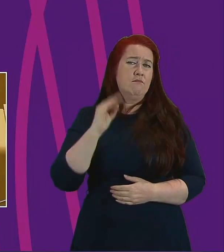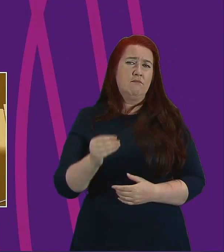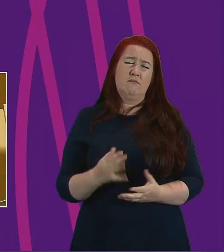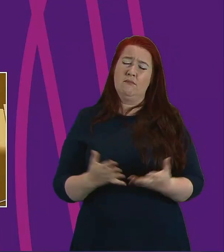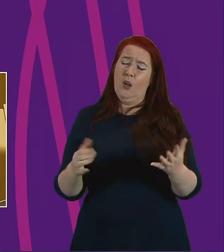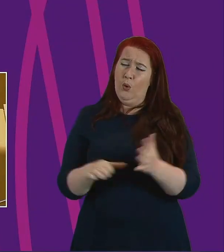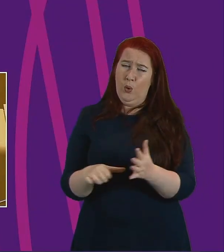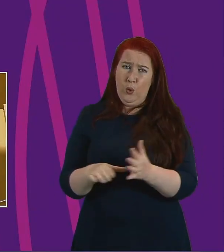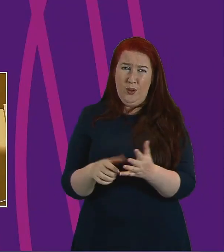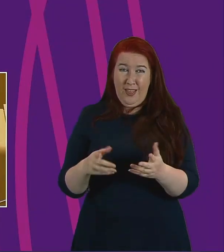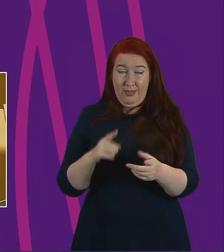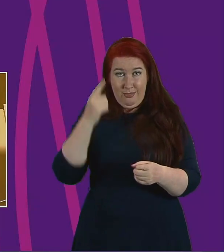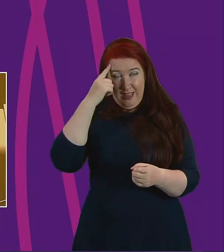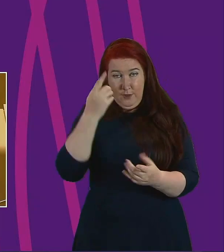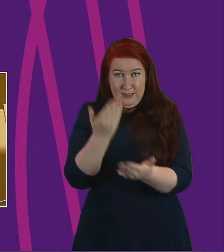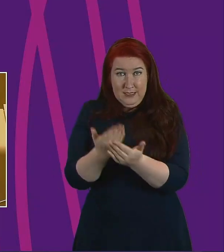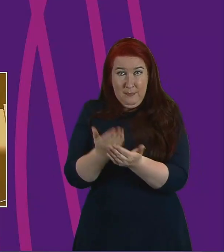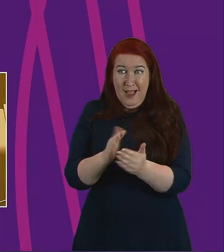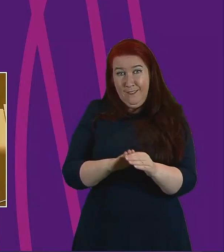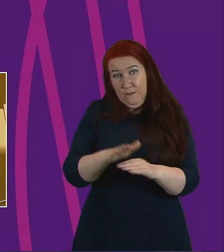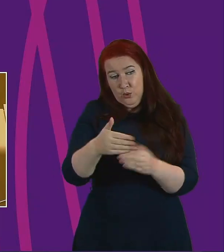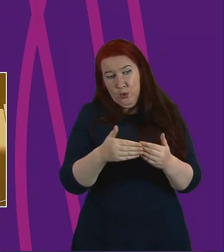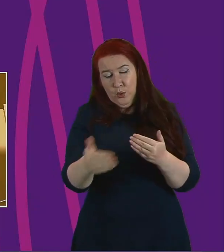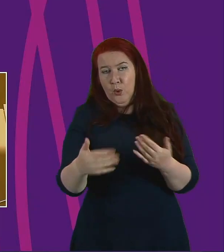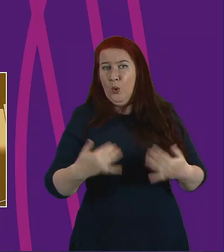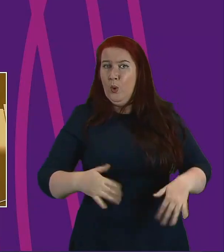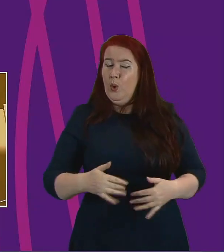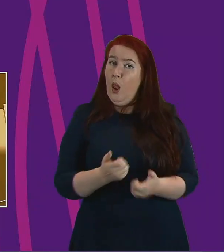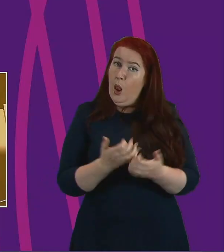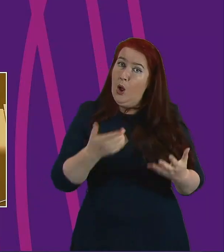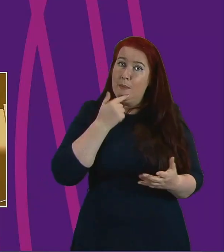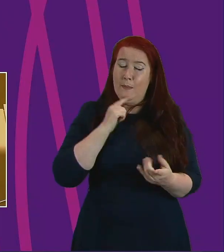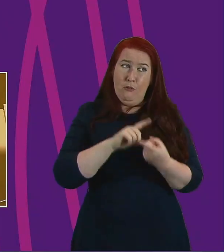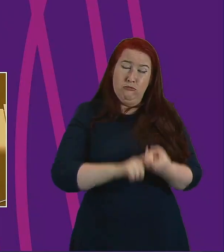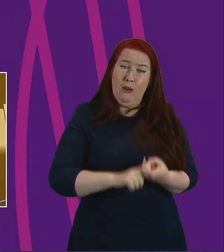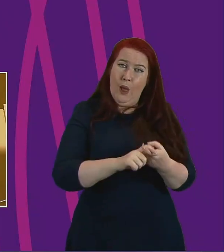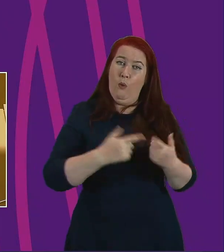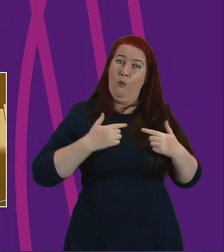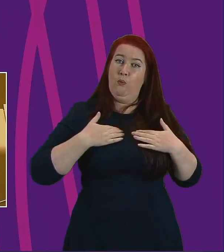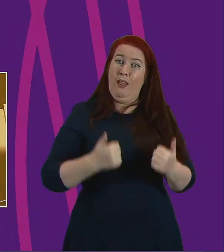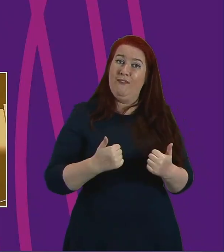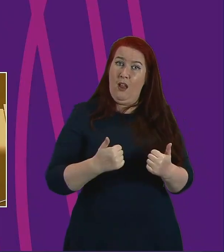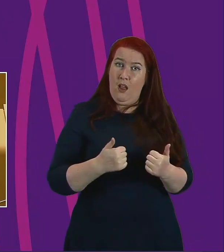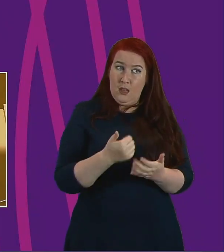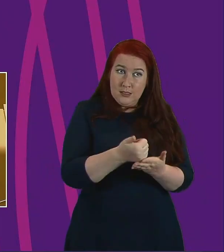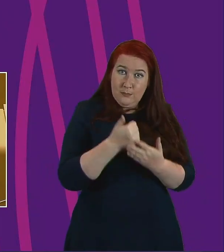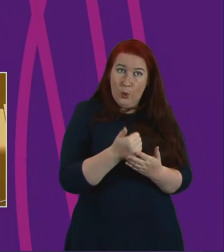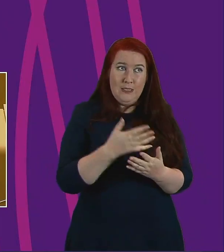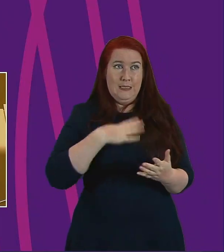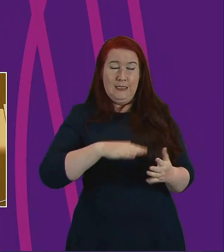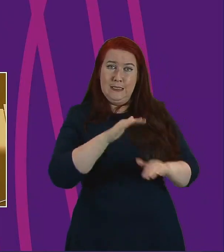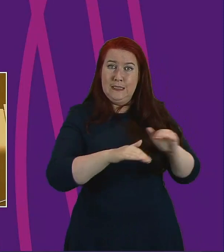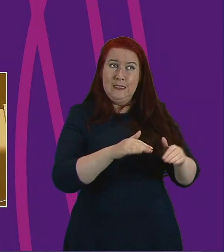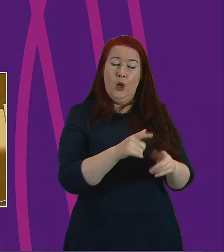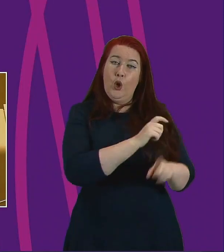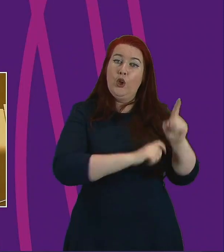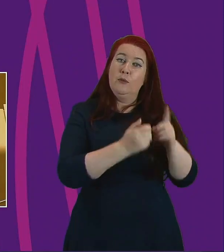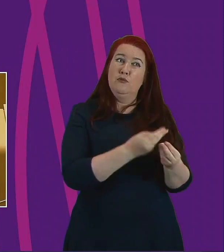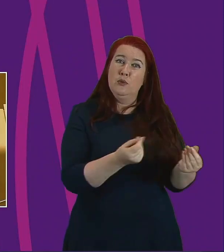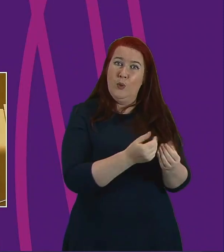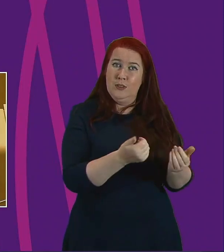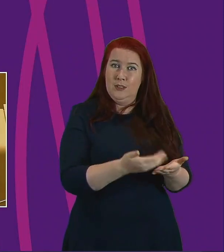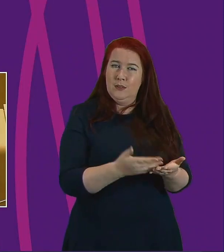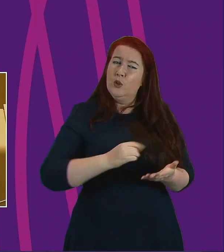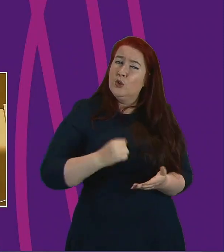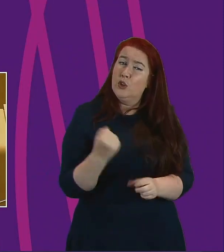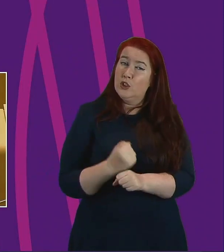demand in the longer term. More people are reliant on welfare support and are in need of community resources for support. The Scottish Government need to